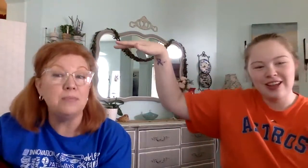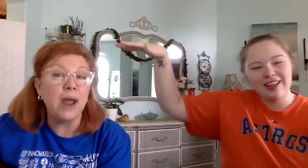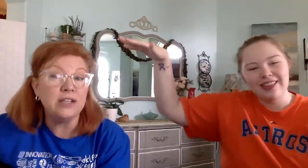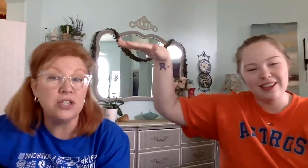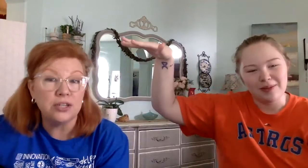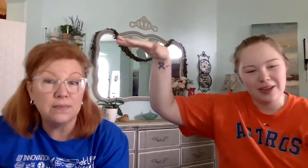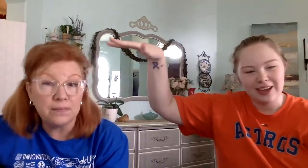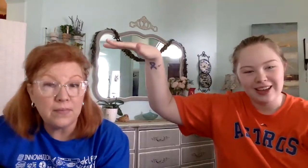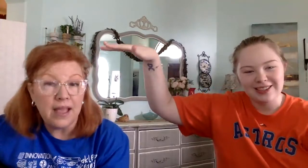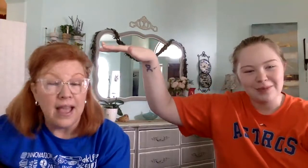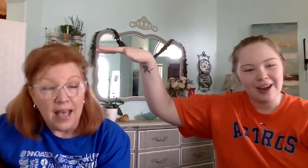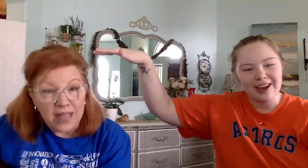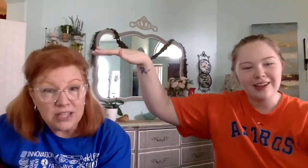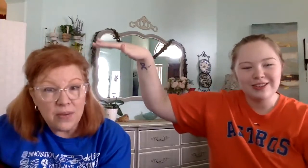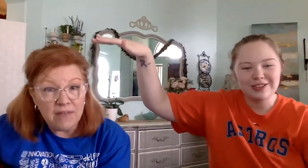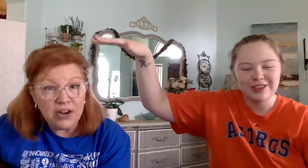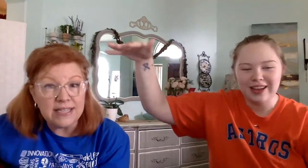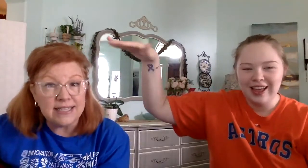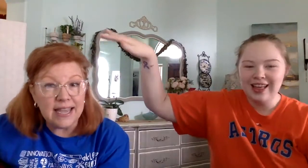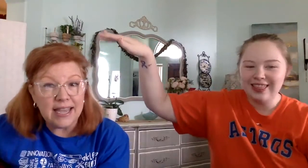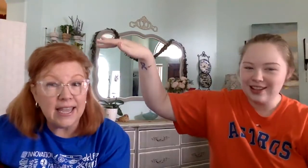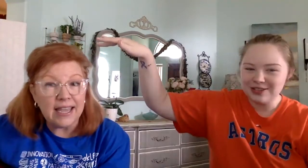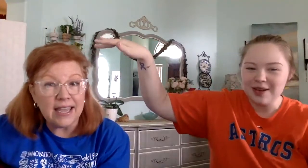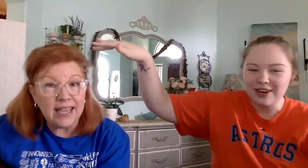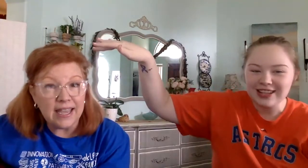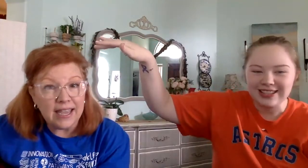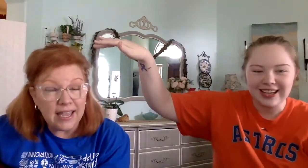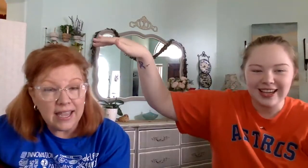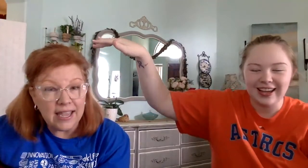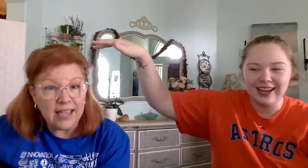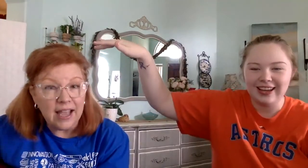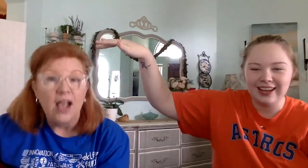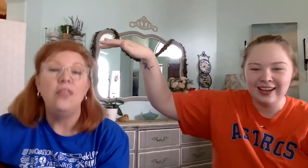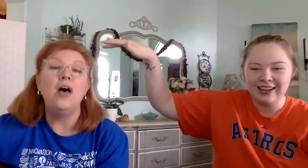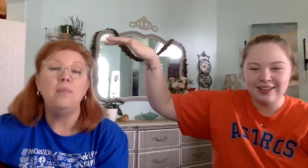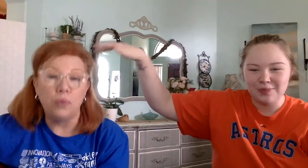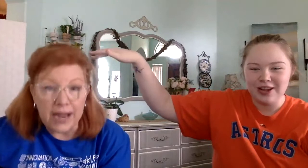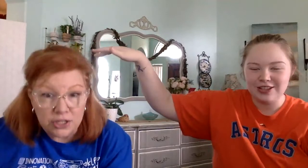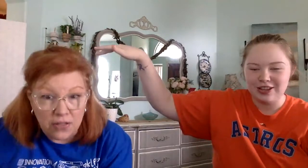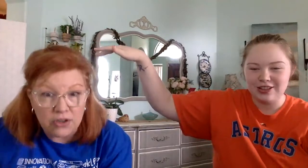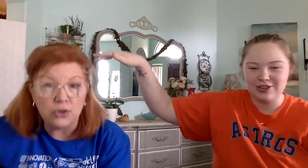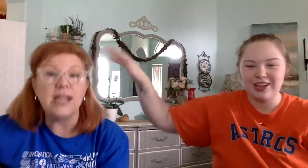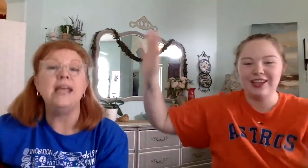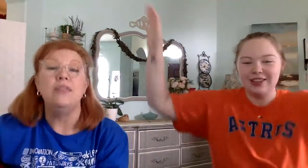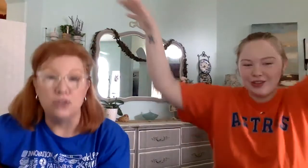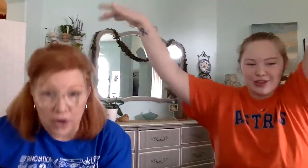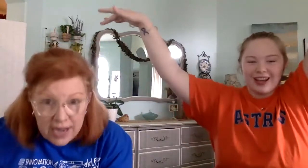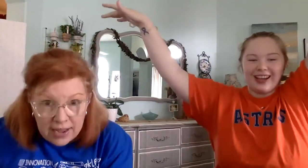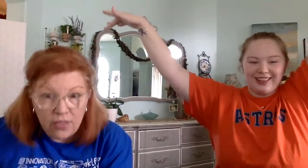branch, that's what you did see. The branch on the tree, the tree in the